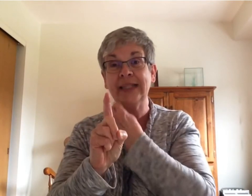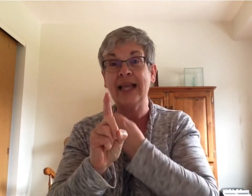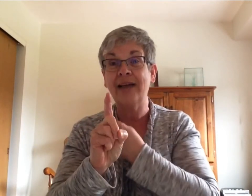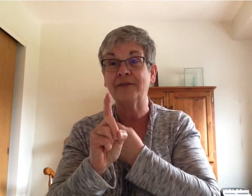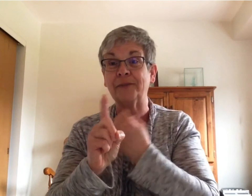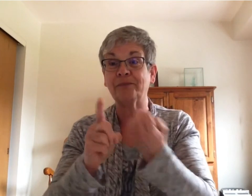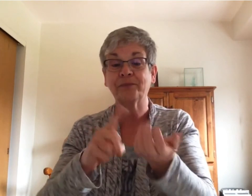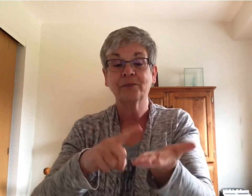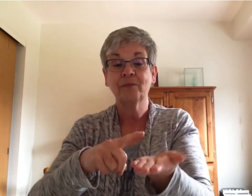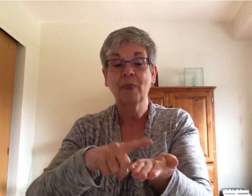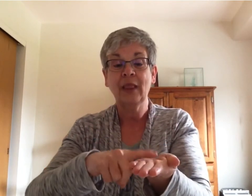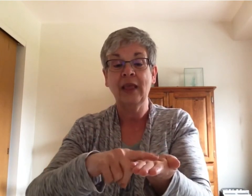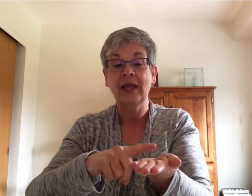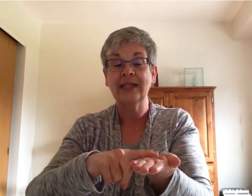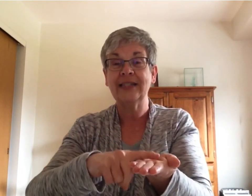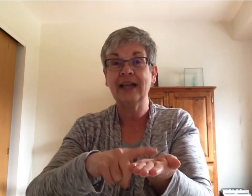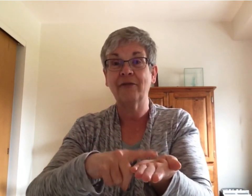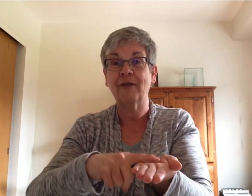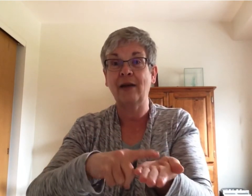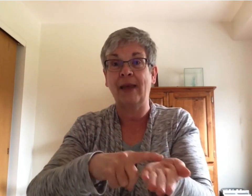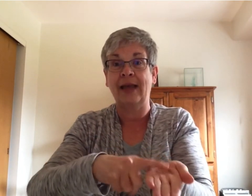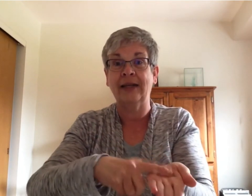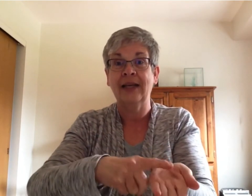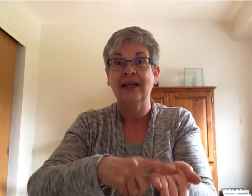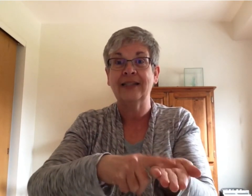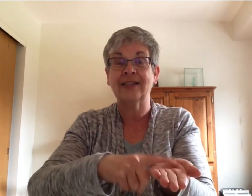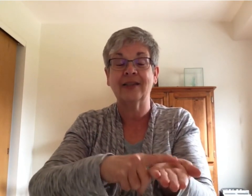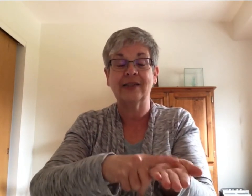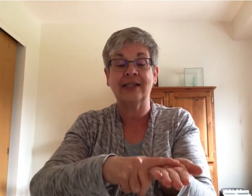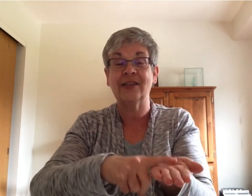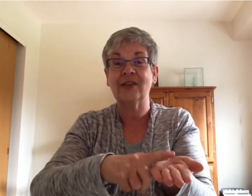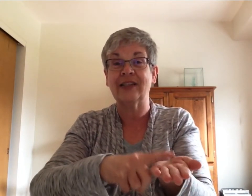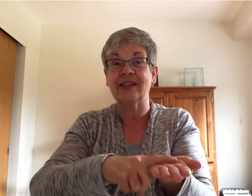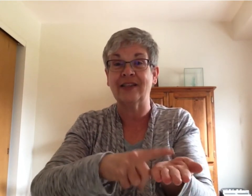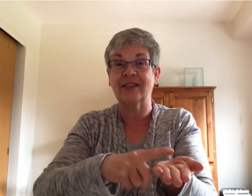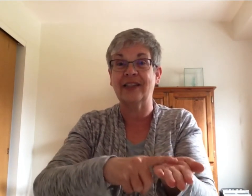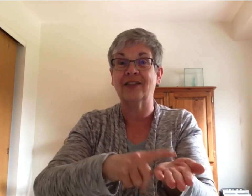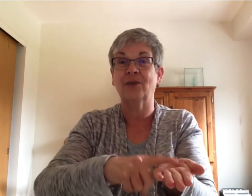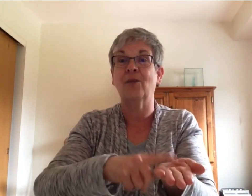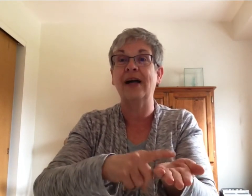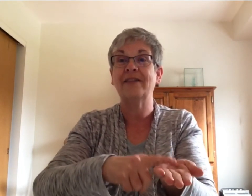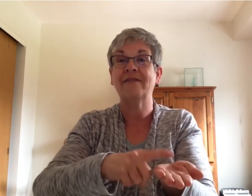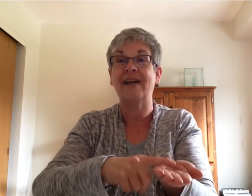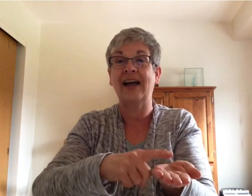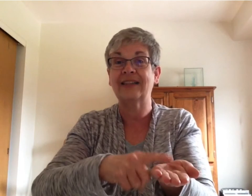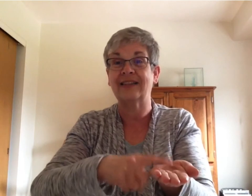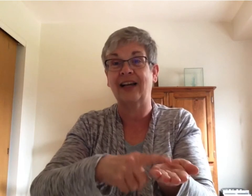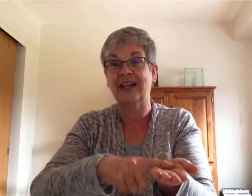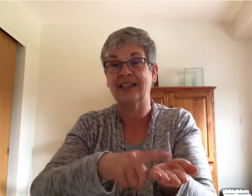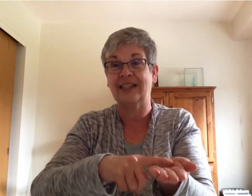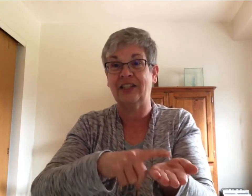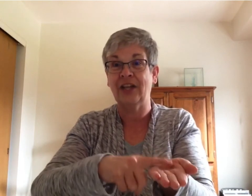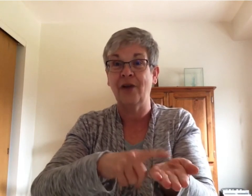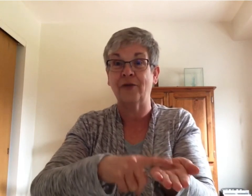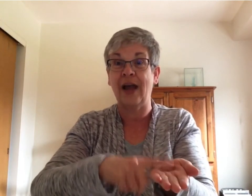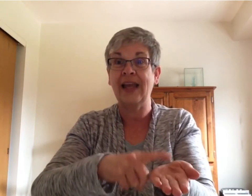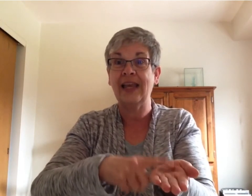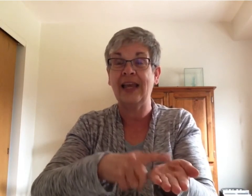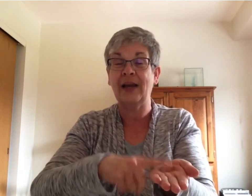left. It's in that fry pan. Sizzle, sizzle, sizzle, sizzle. One fat sausage frying in a